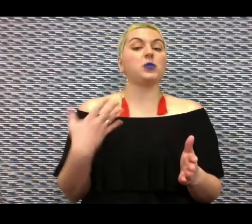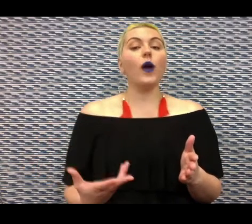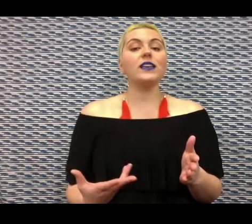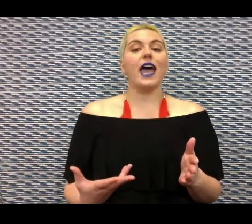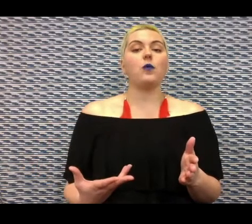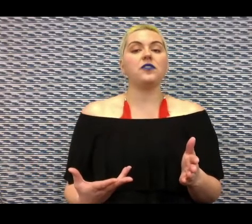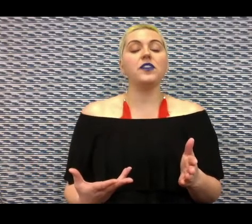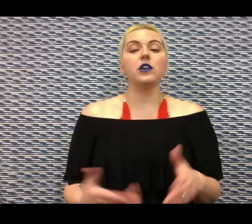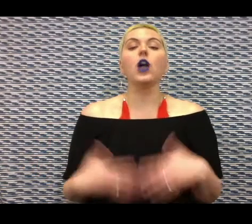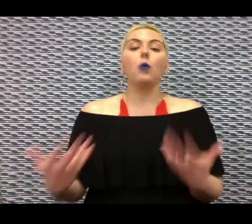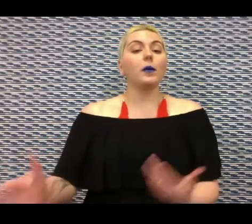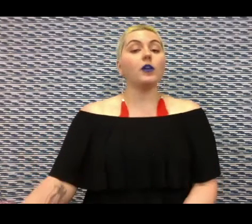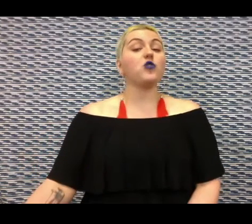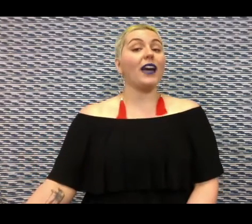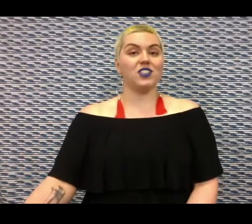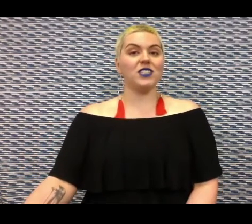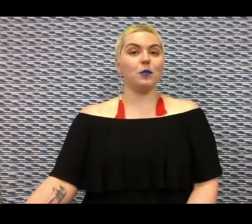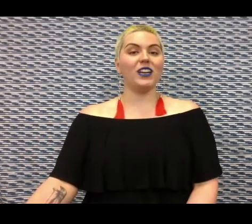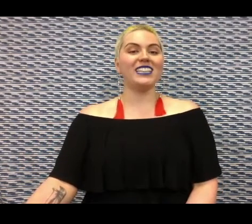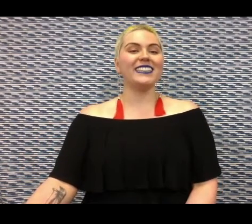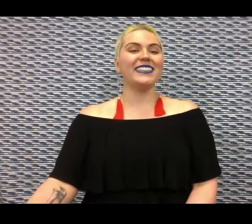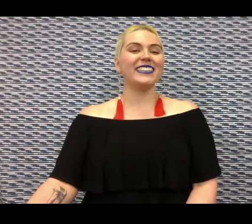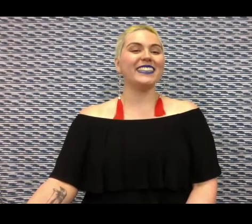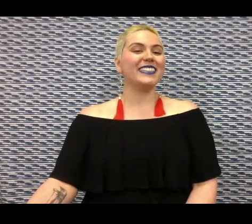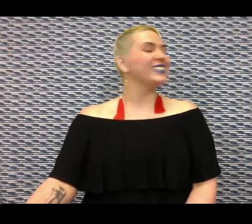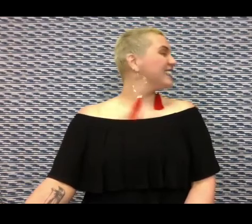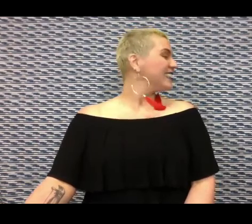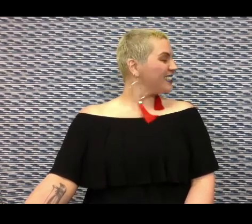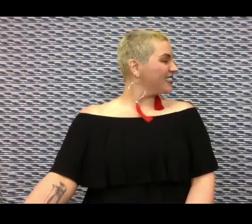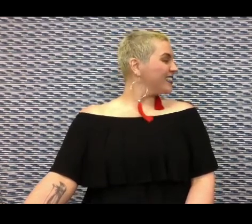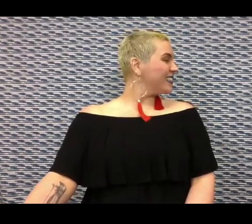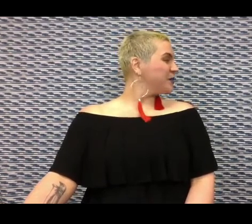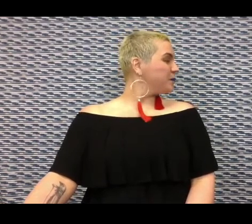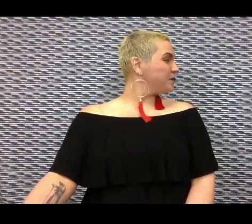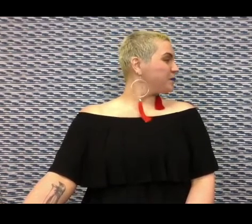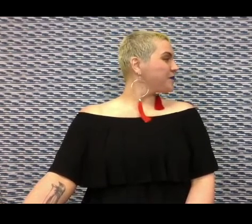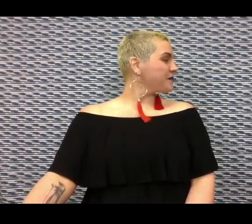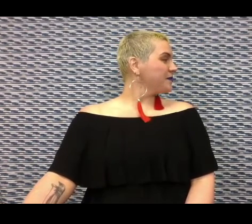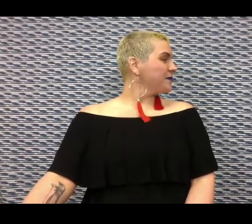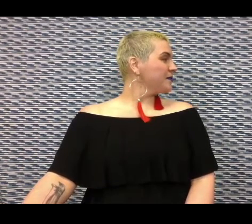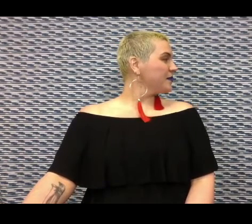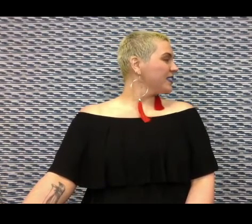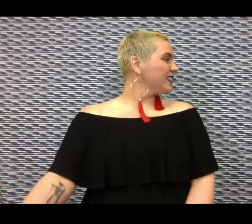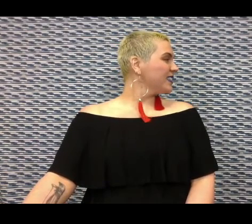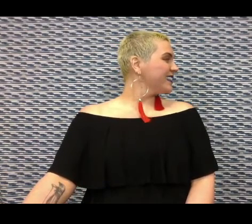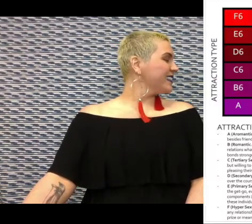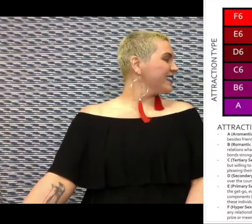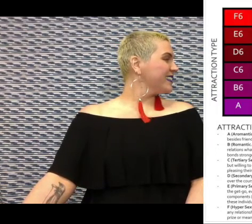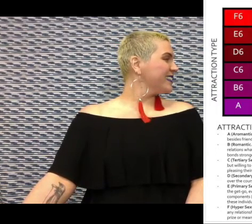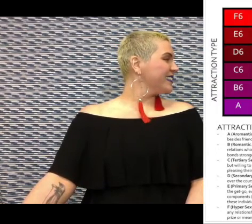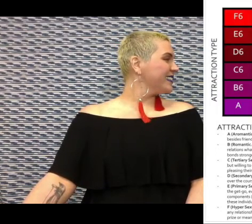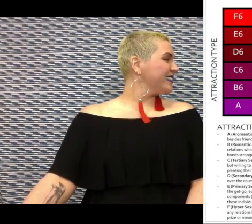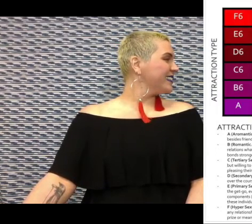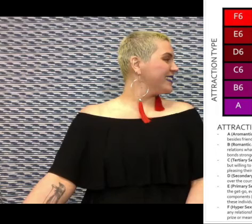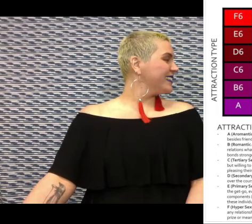express how we feel when we're attracted to someone. Parks developed the purple red scale of attraction and it looks like this.